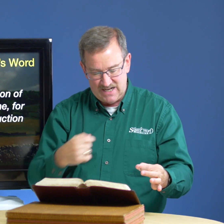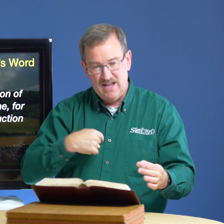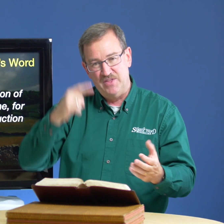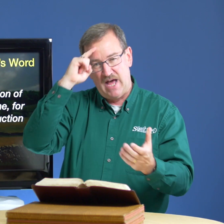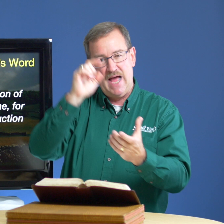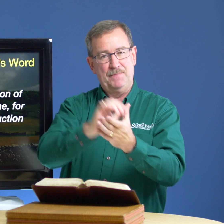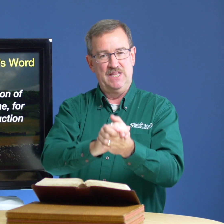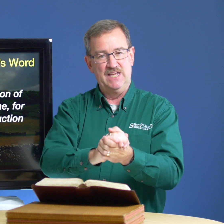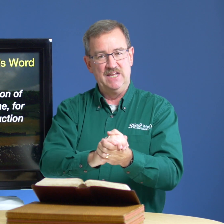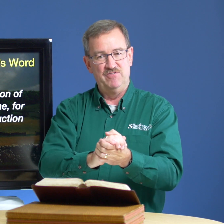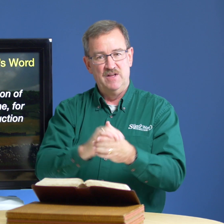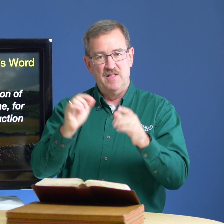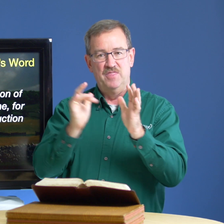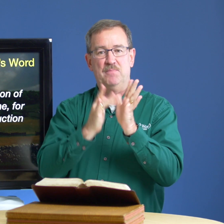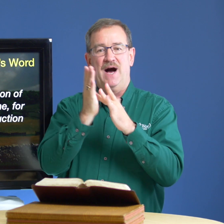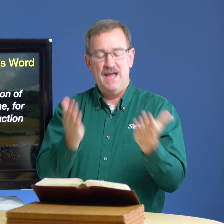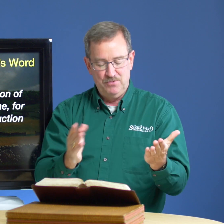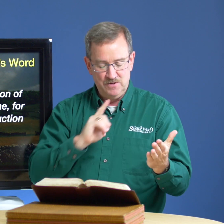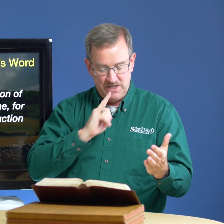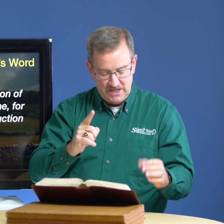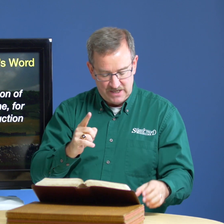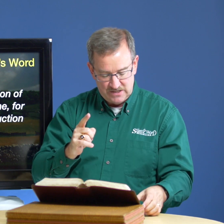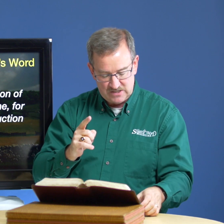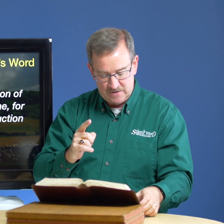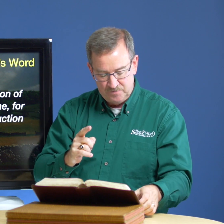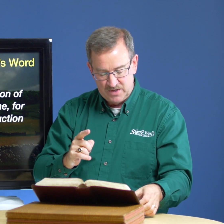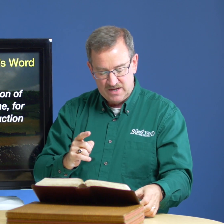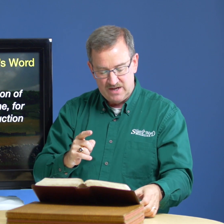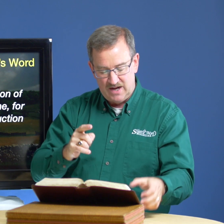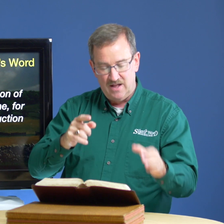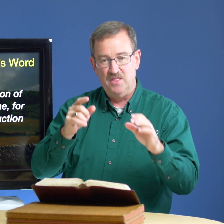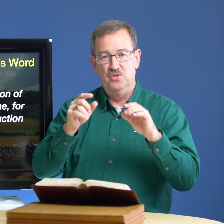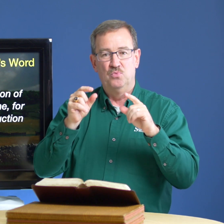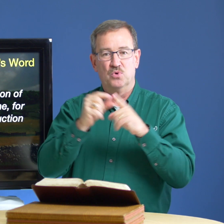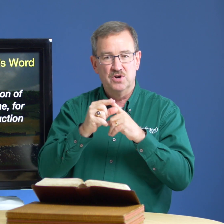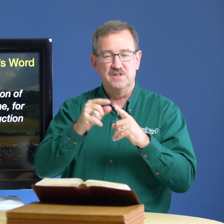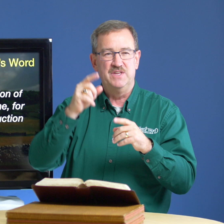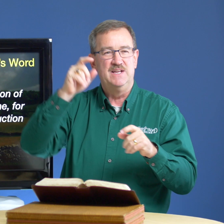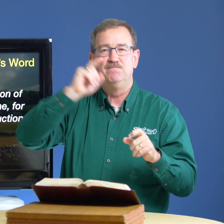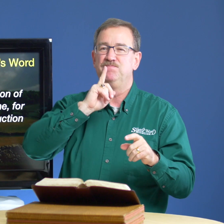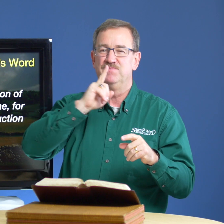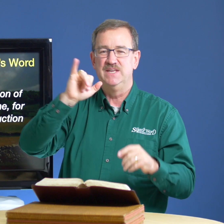that i believe the bible is uh the word the the